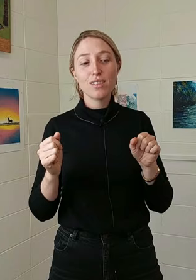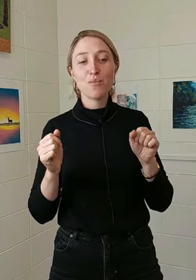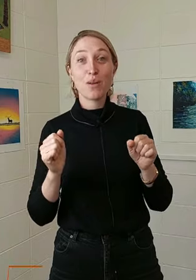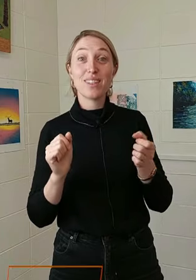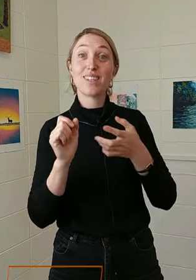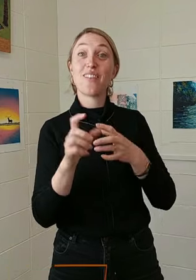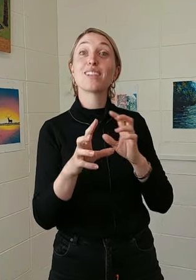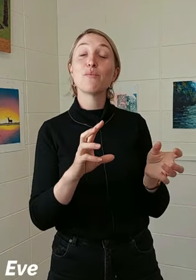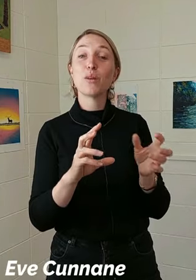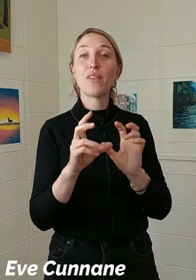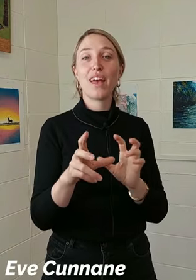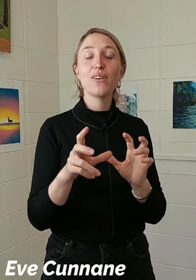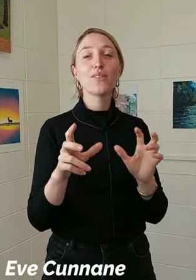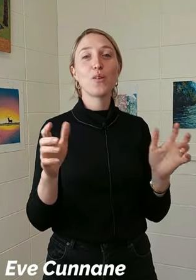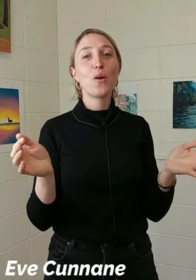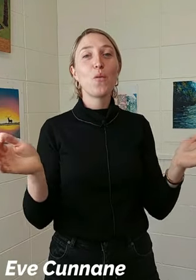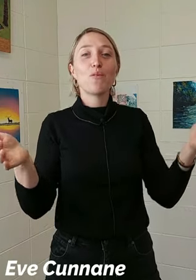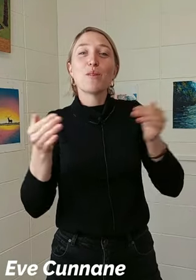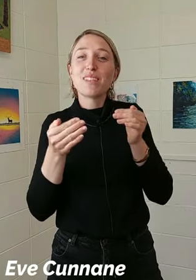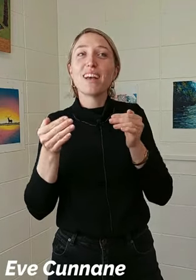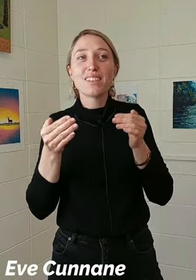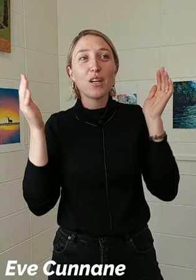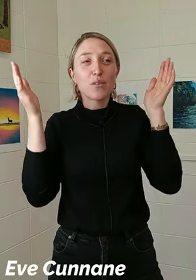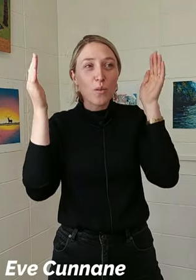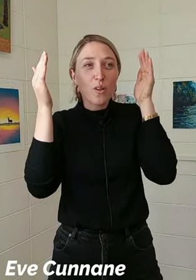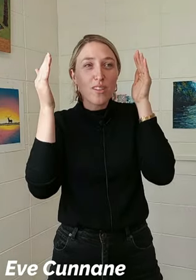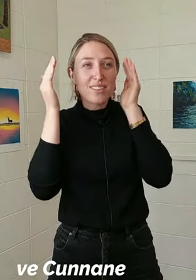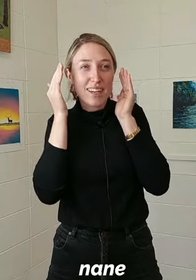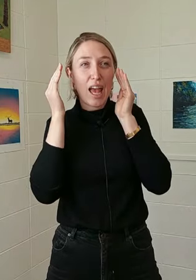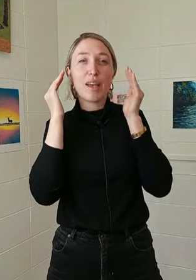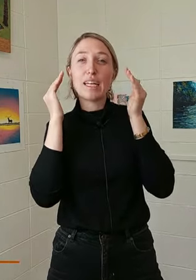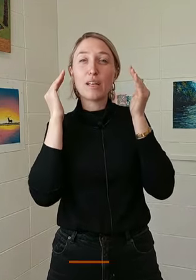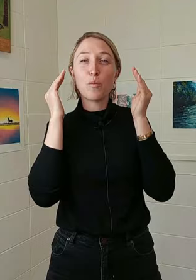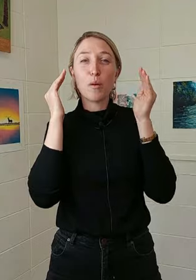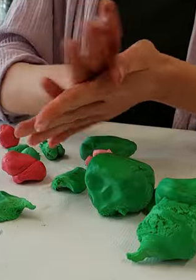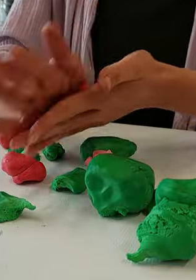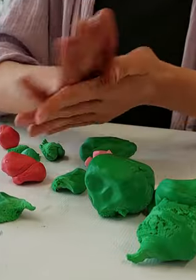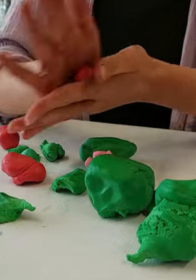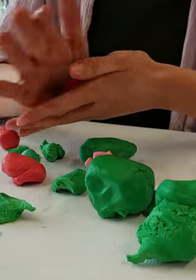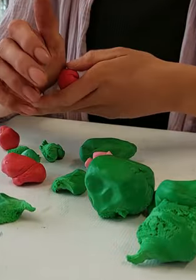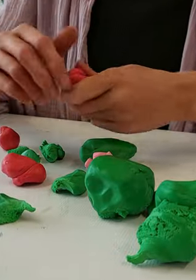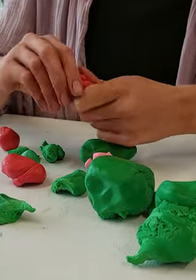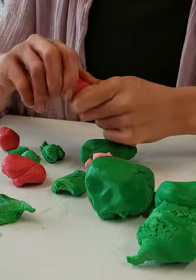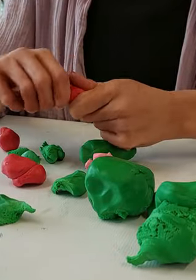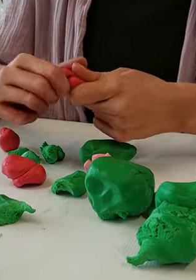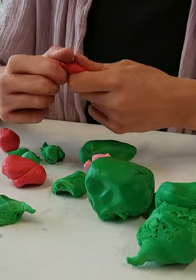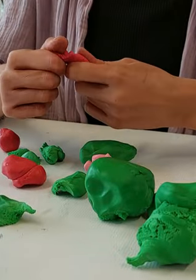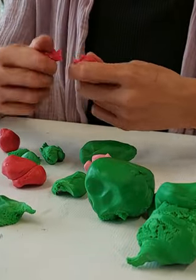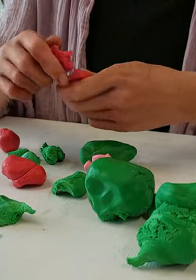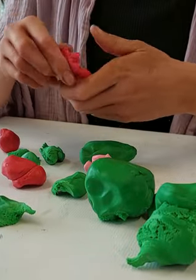Sometimes there's something similar with adults, so we've limited ourselves, we've got stuck in our head a little bit, we think I'm not good at art or someone's going to